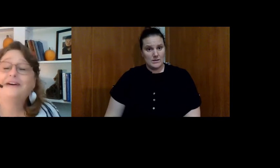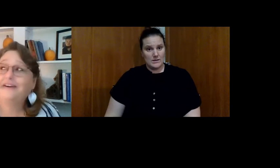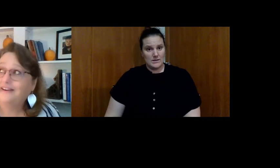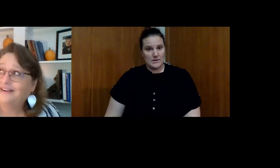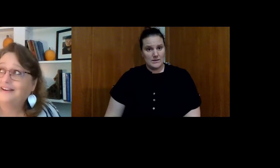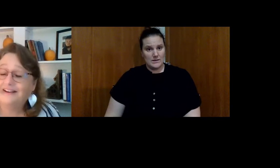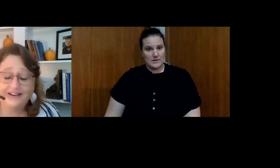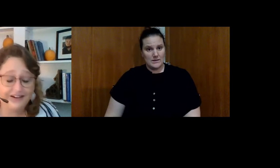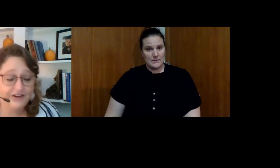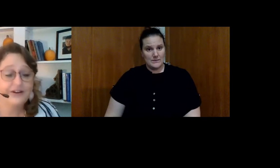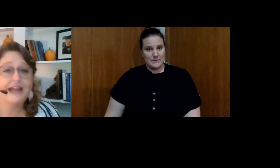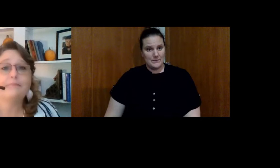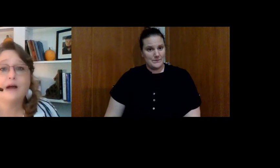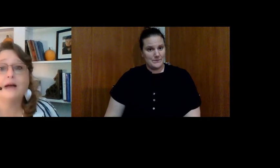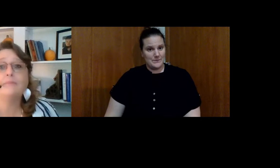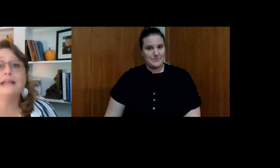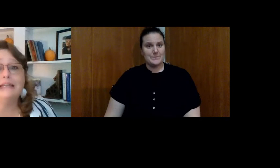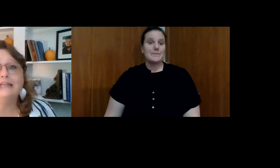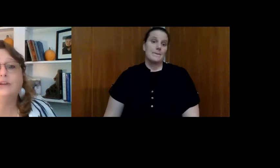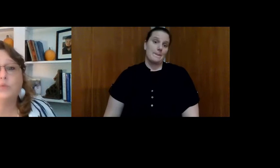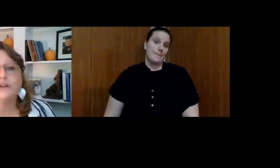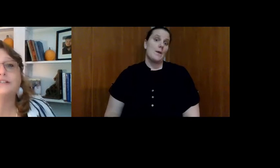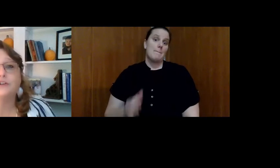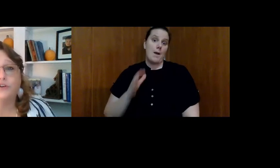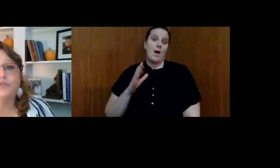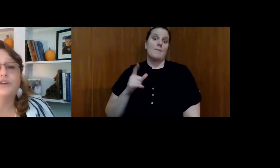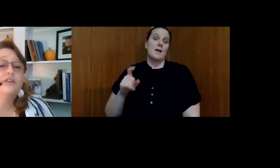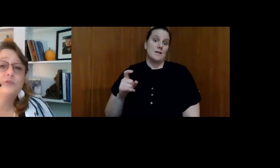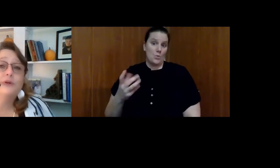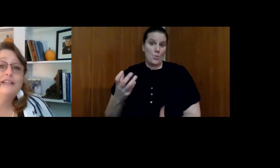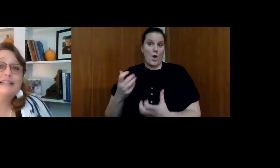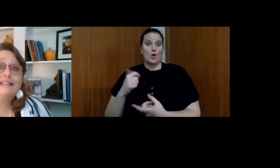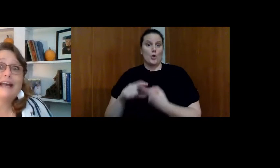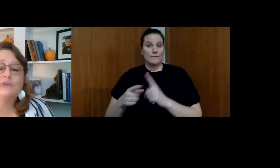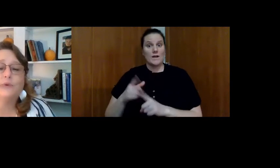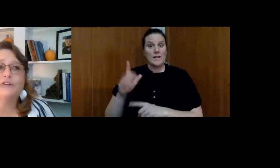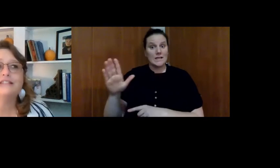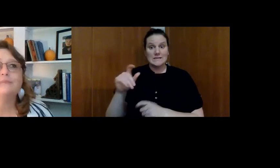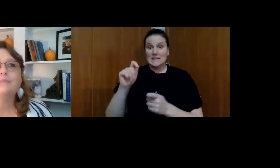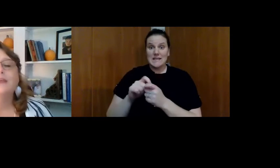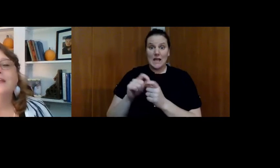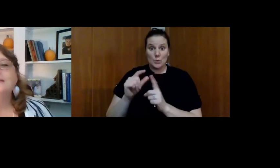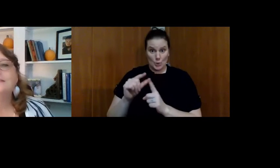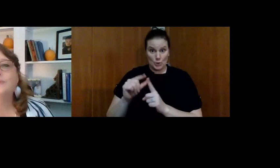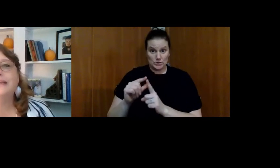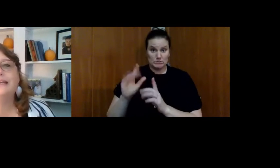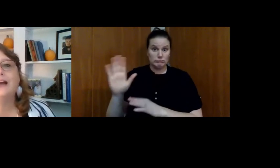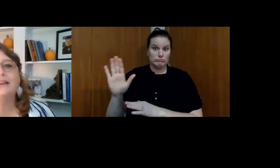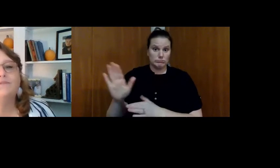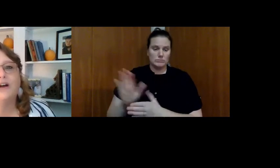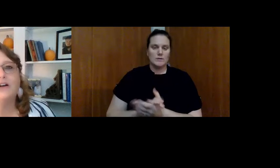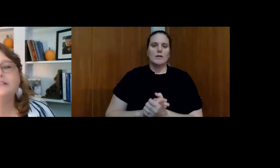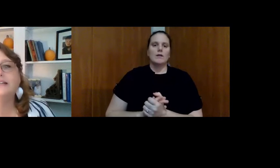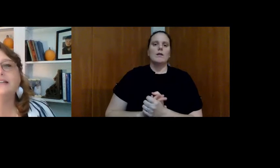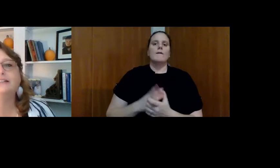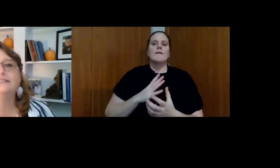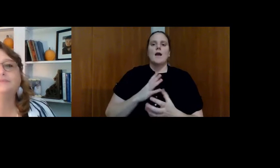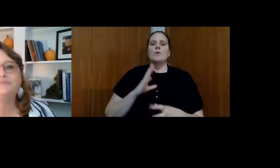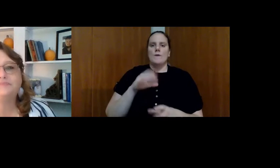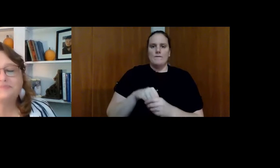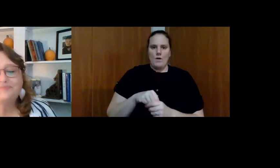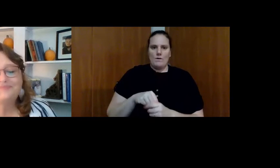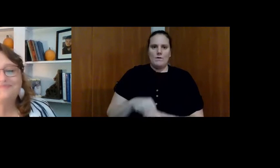Those were my exact Okay. Mom, I need and want a girlfriend. Those were his exact words. So, we got involved